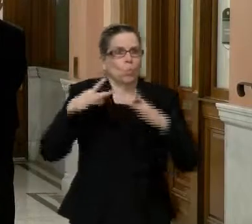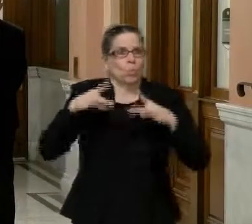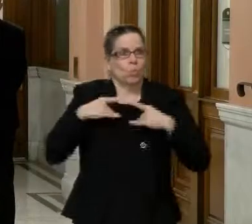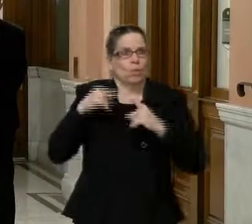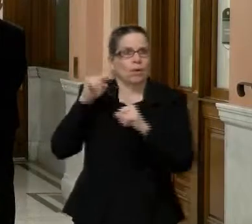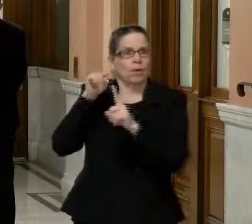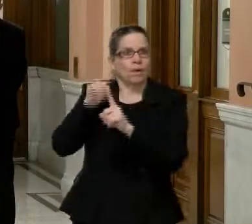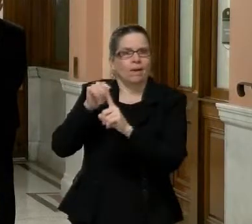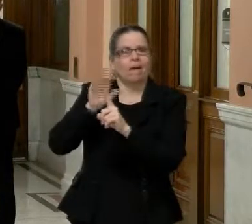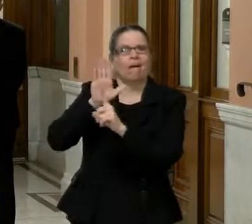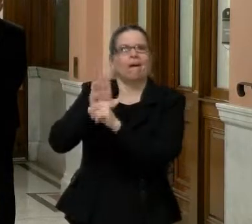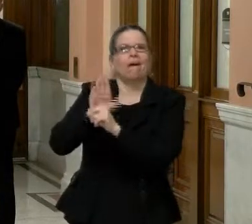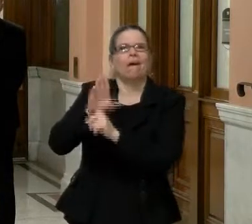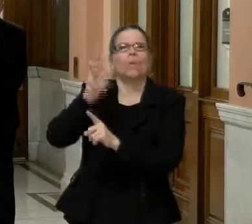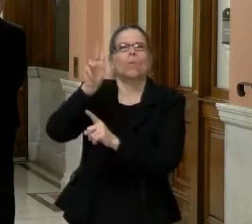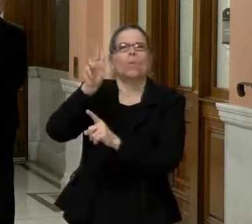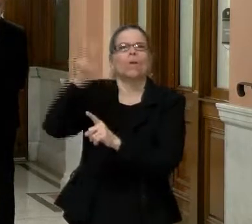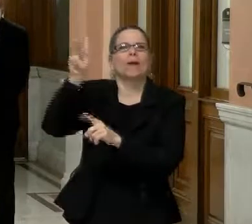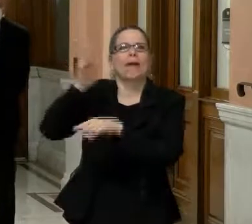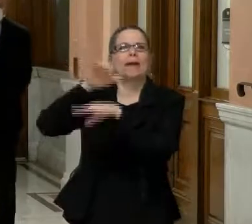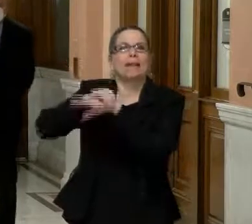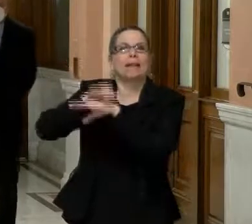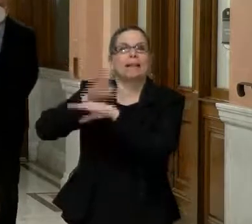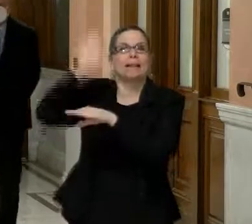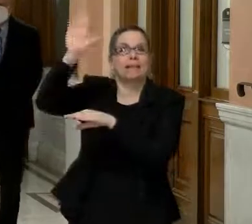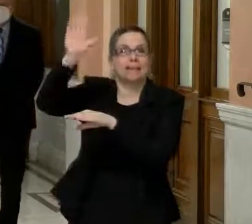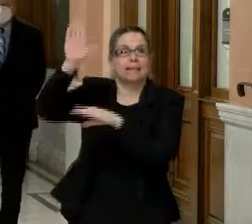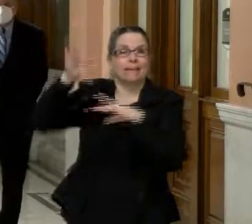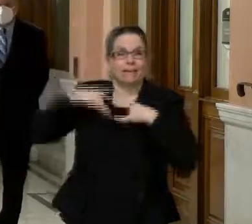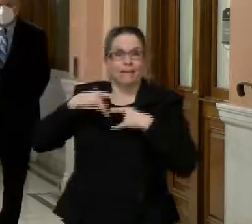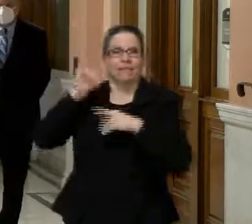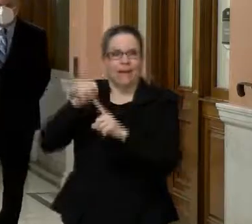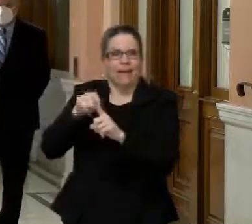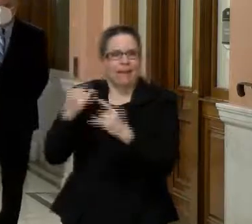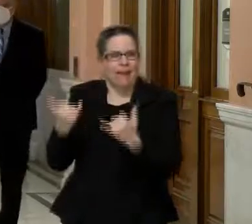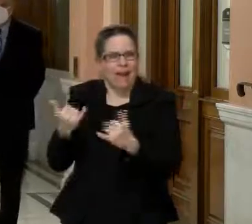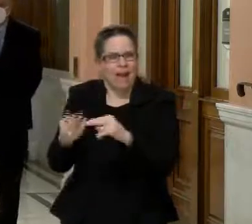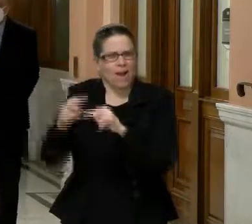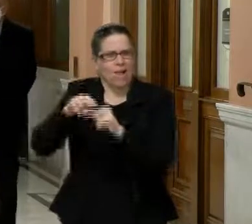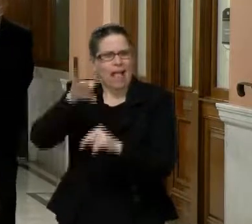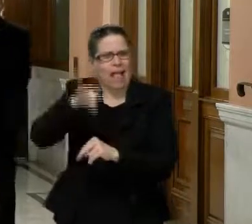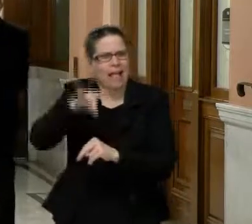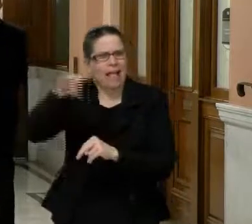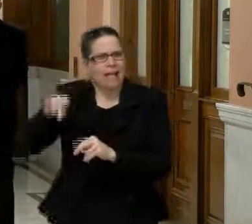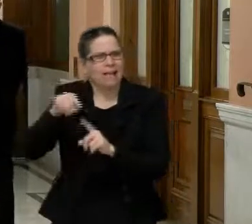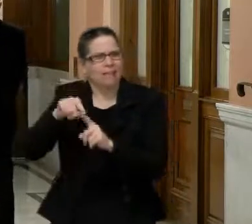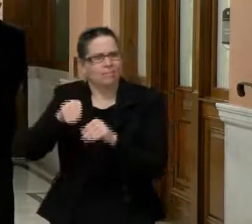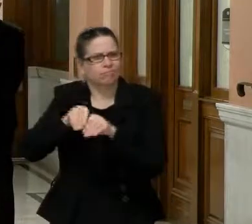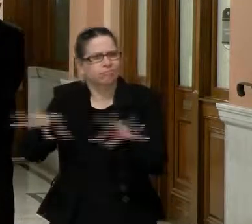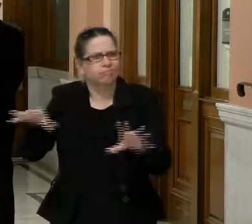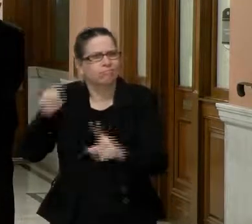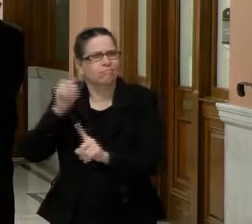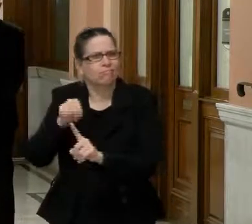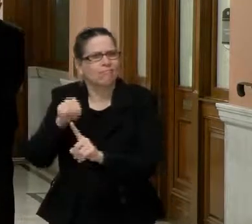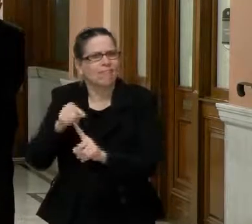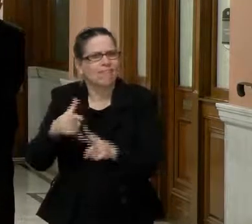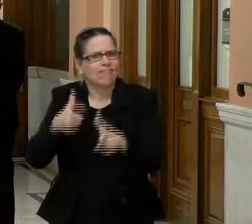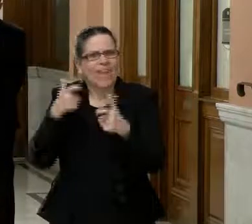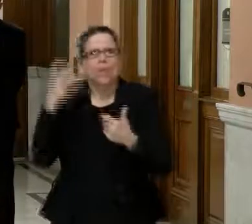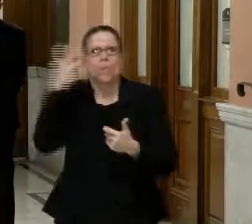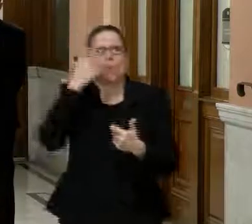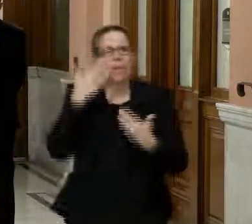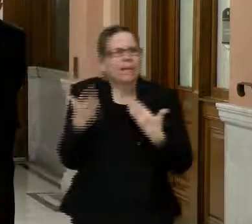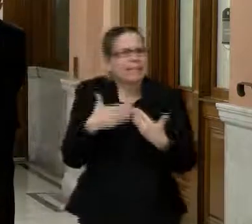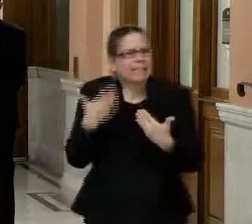variant. Uh, this particular strain, uh, spreads more easily and more quickly, uh, than the other strains,